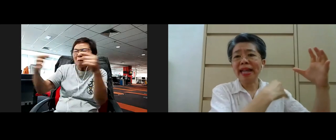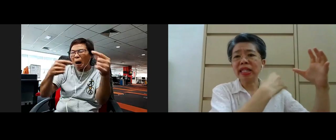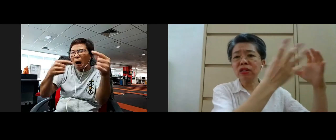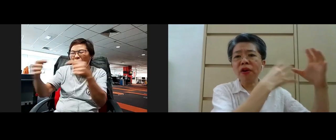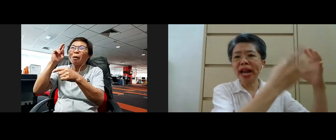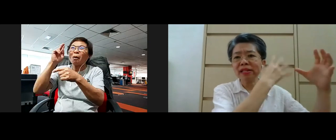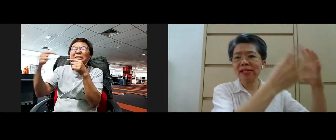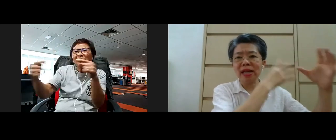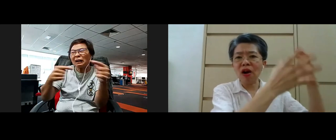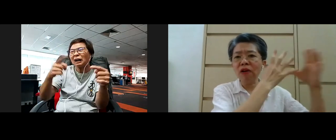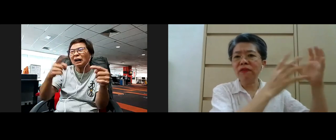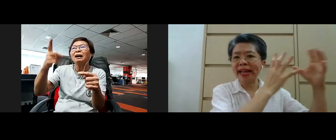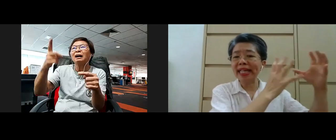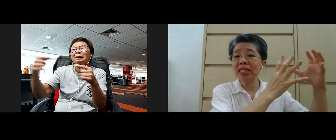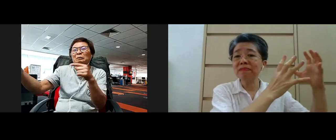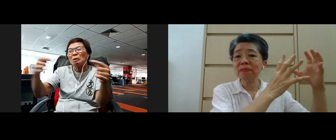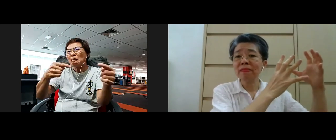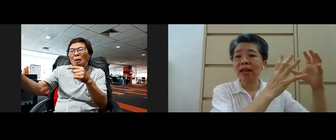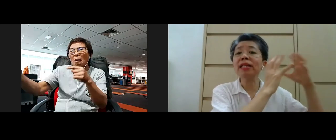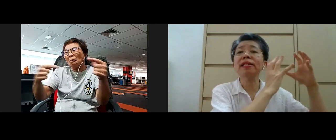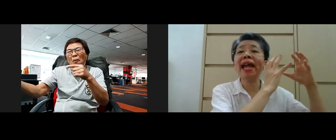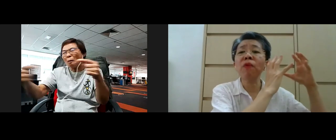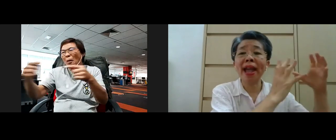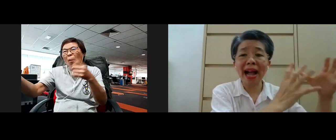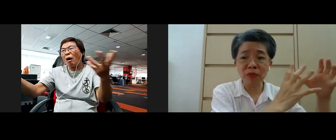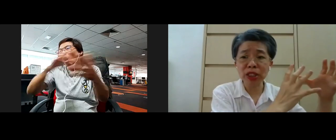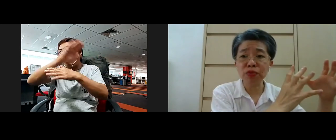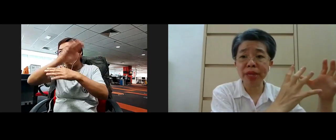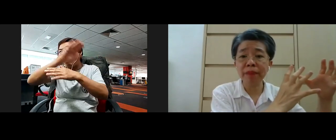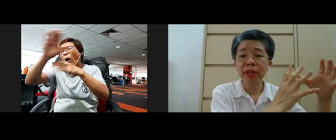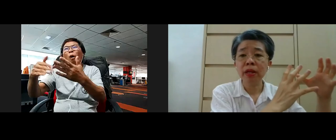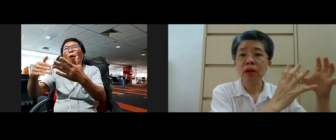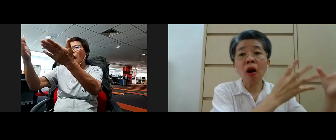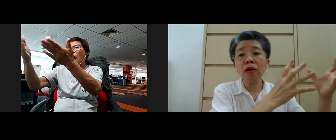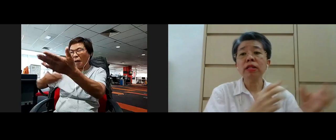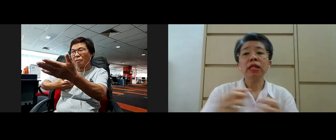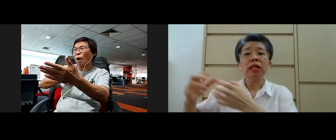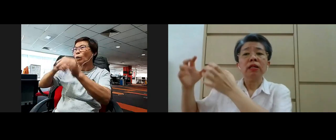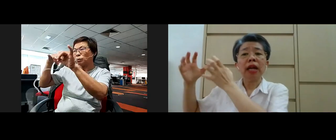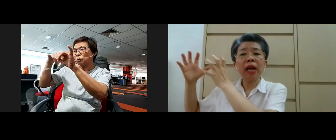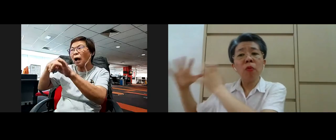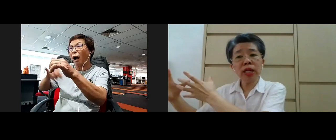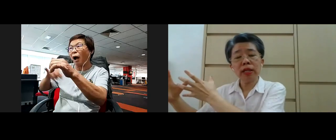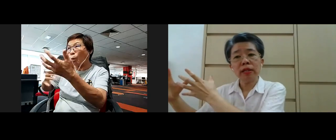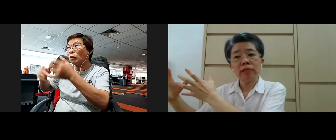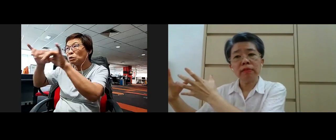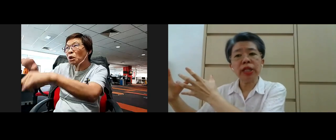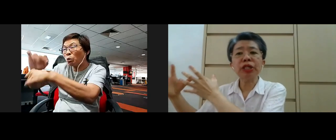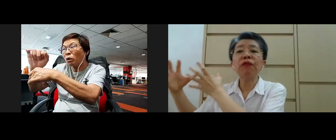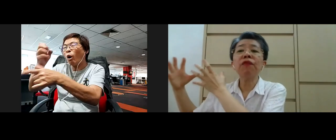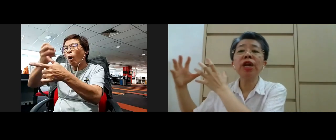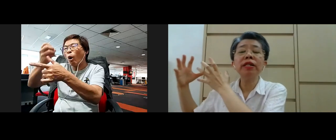ethical conducts are all violated is there where I want to be or can I work